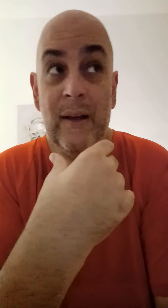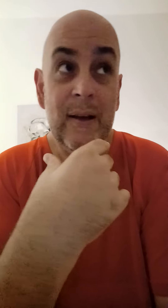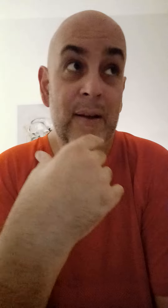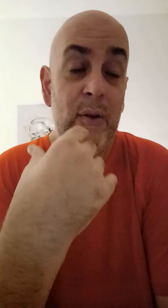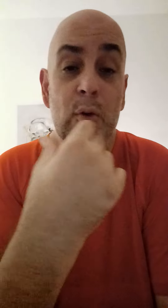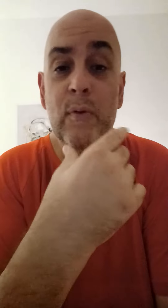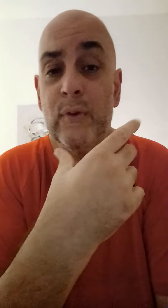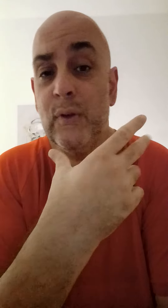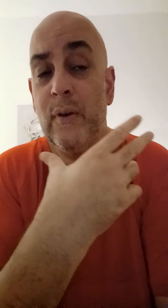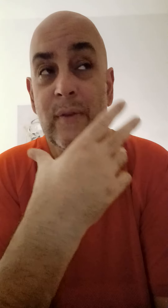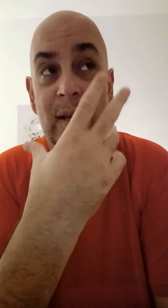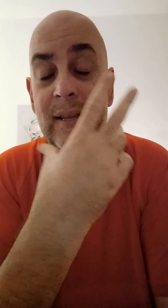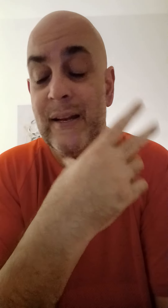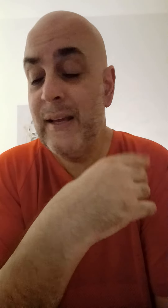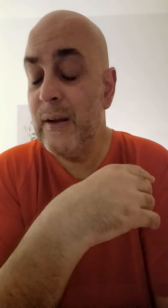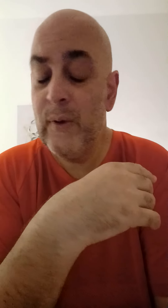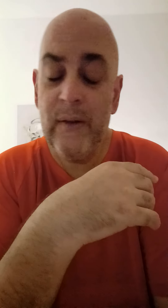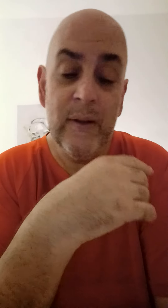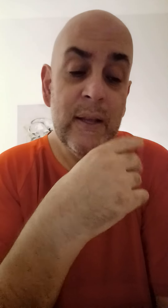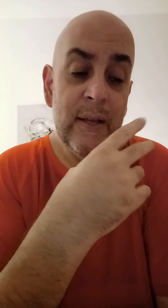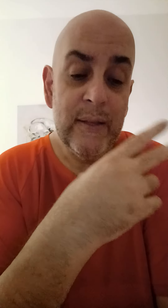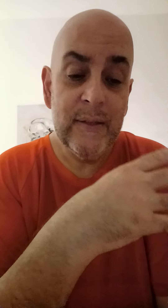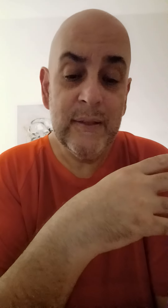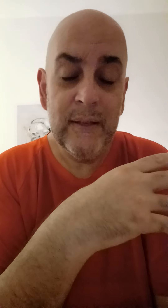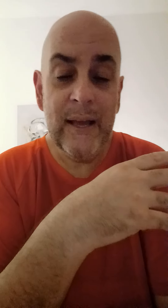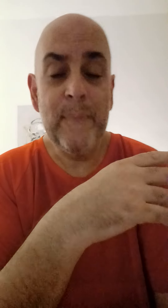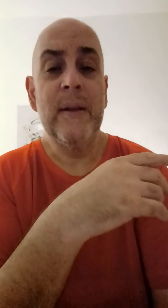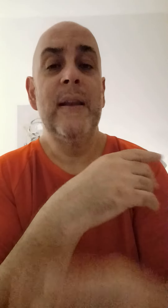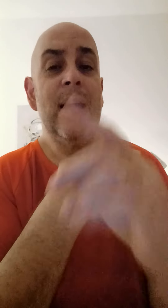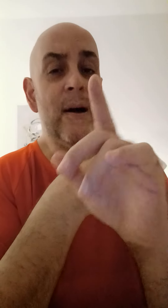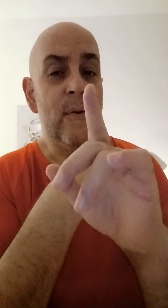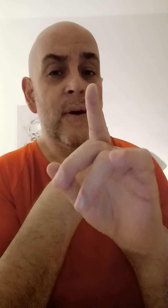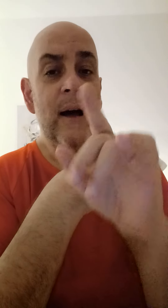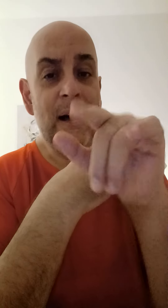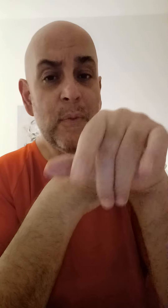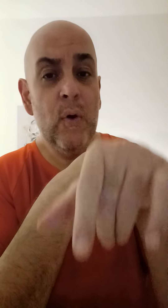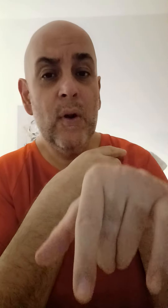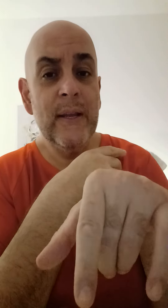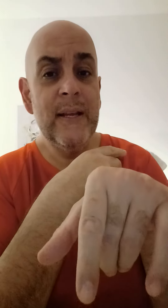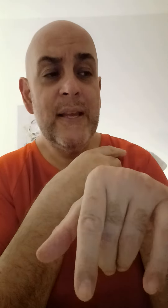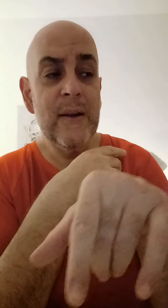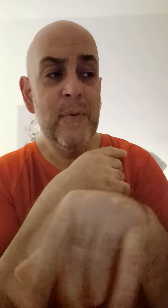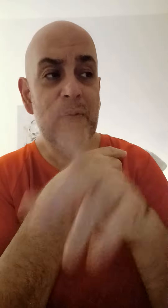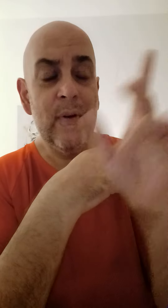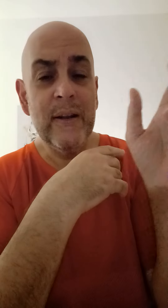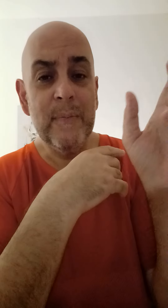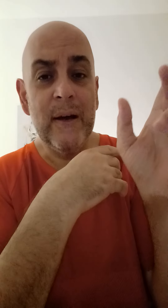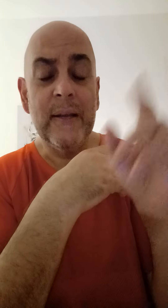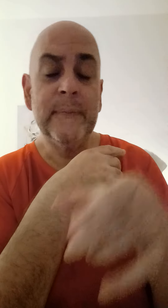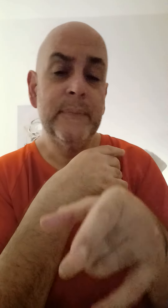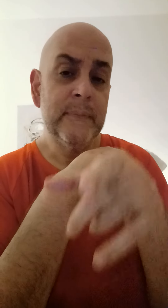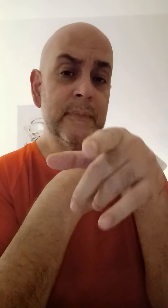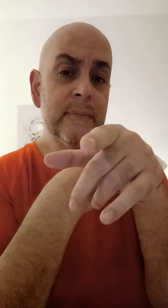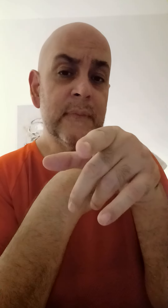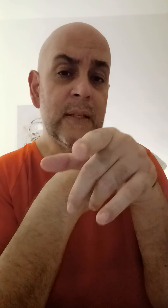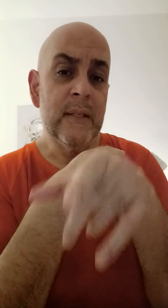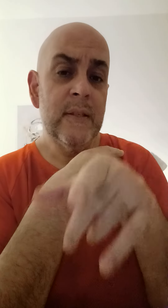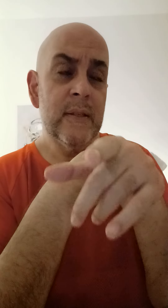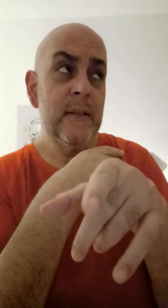global reserve, yada, yada, yada, whatever, this is going to happen. Now, I'm calling it here before anybody. This is going to